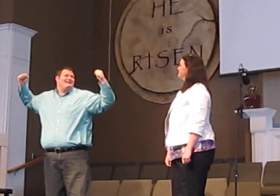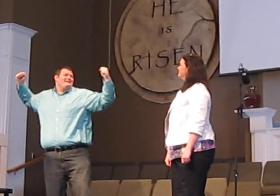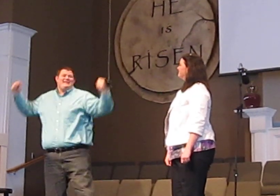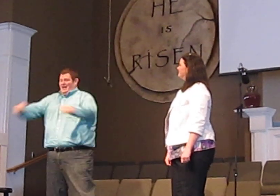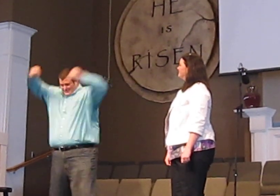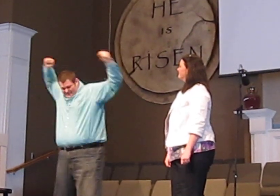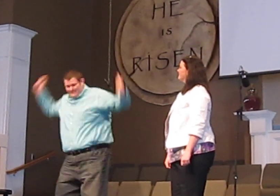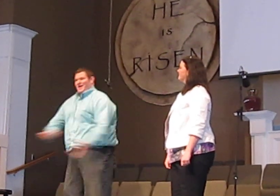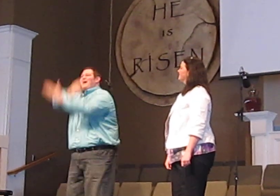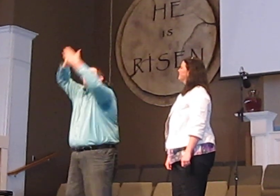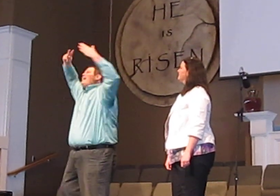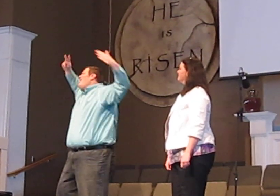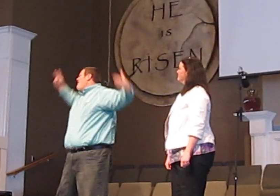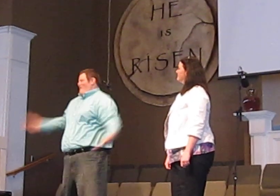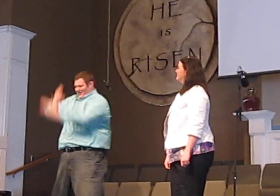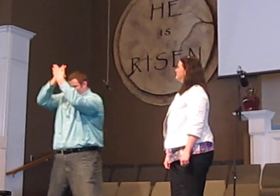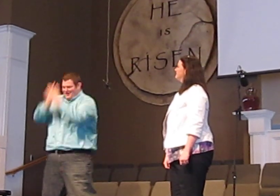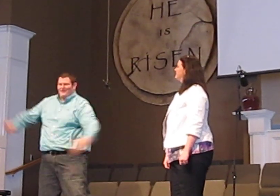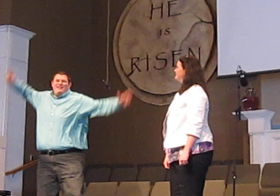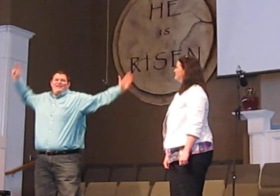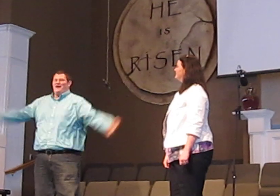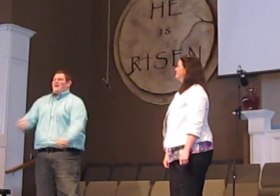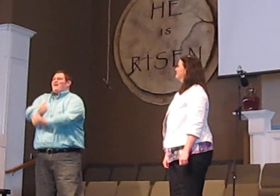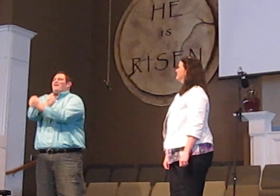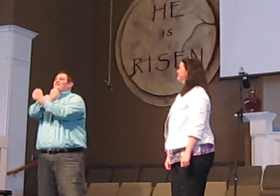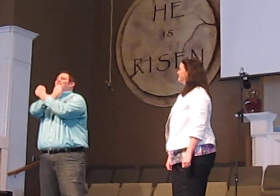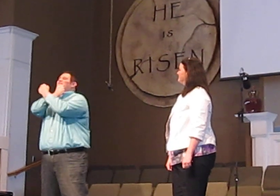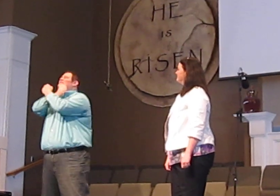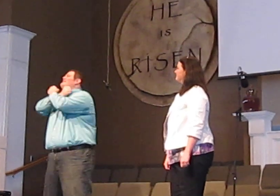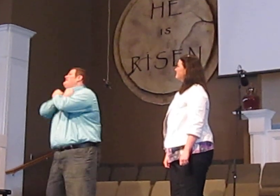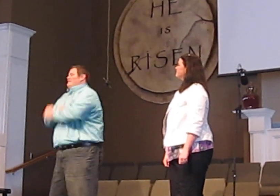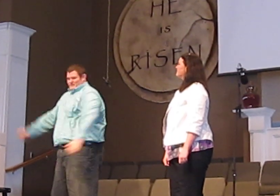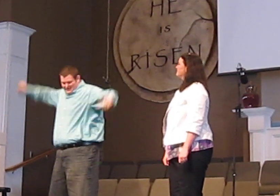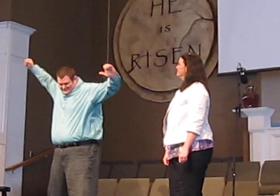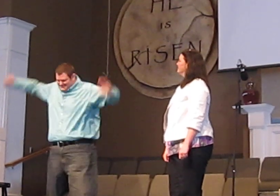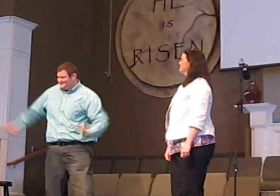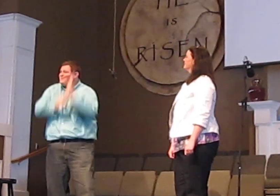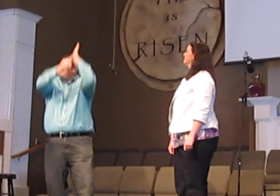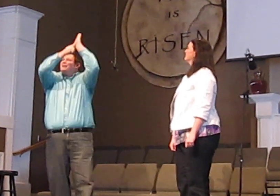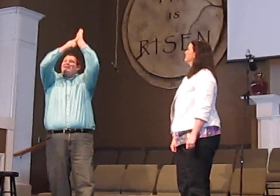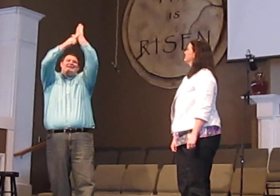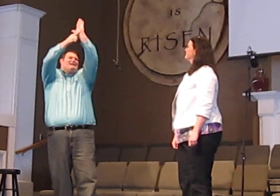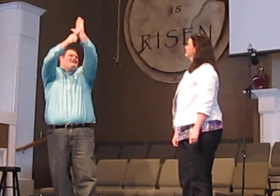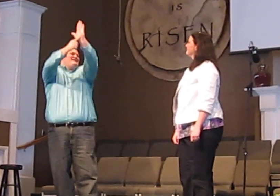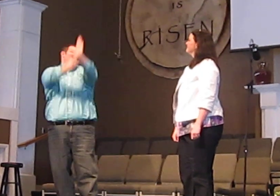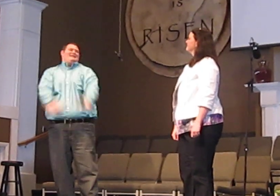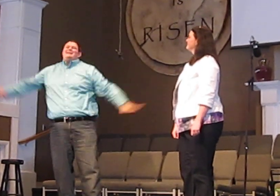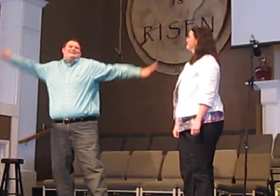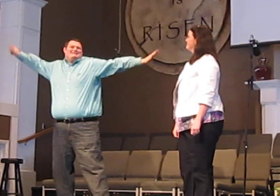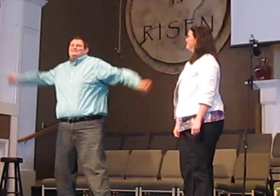and the power of the space, it's